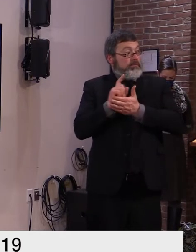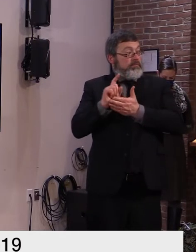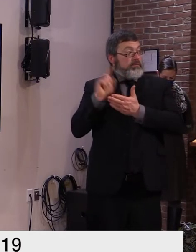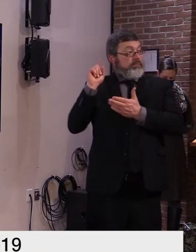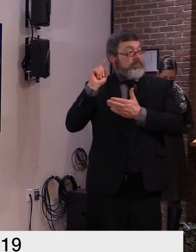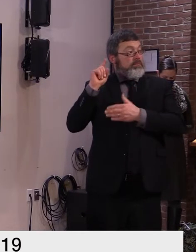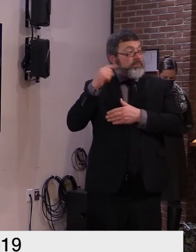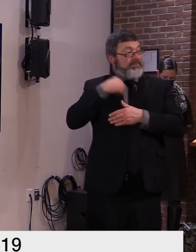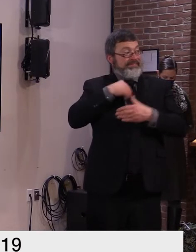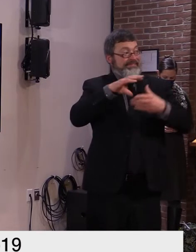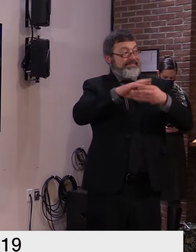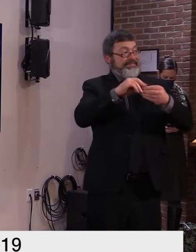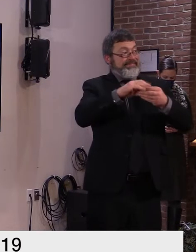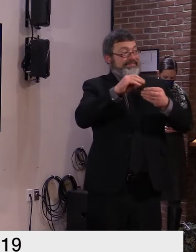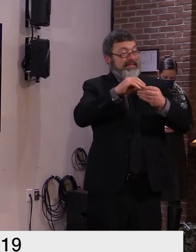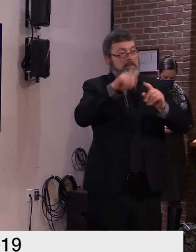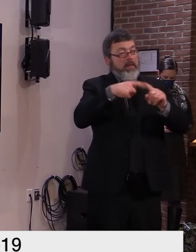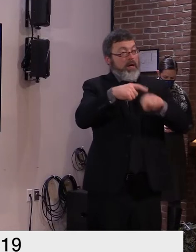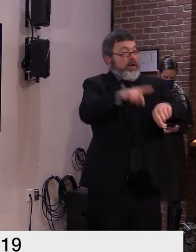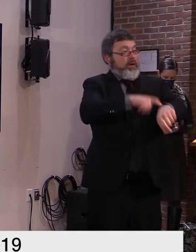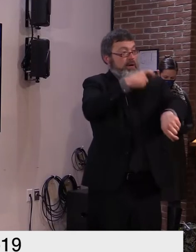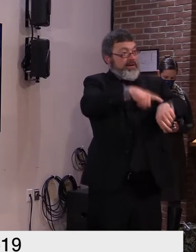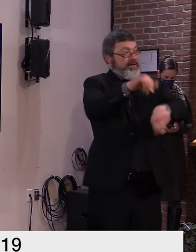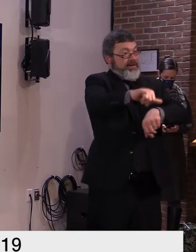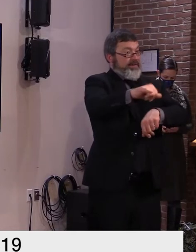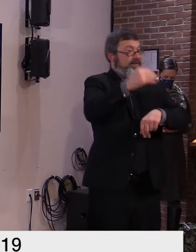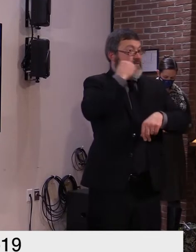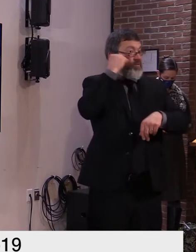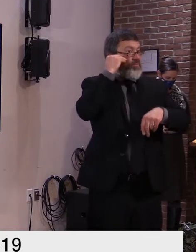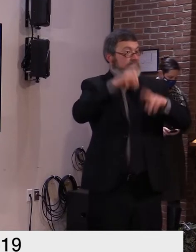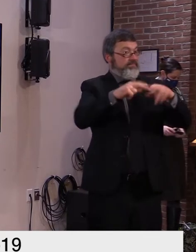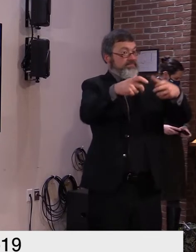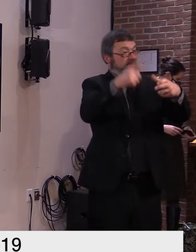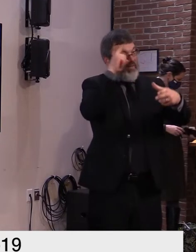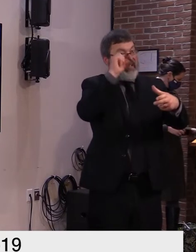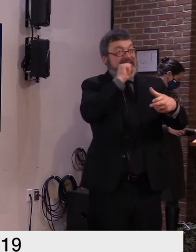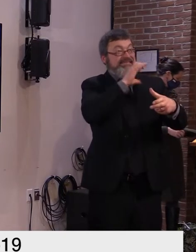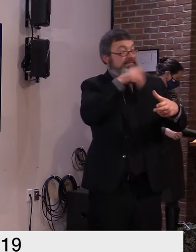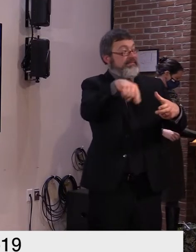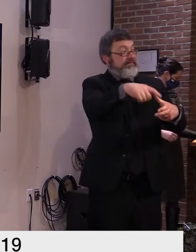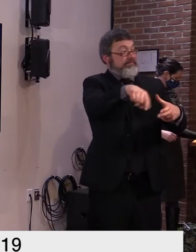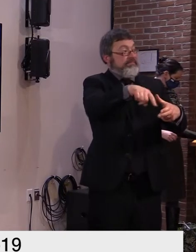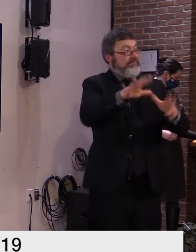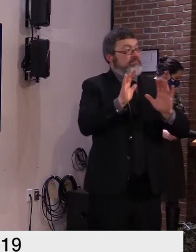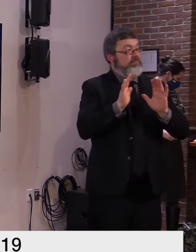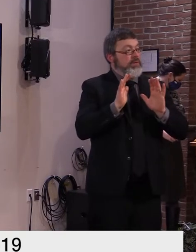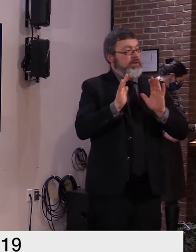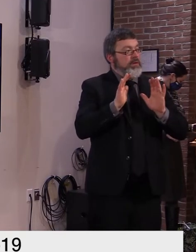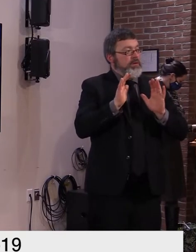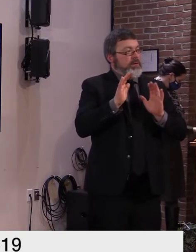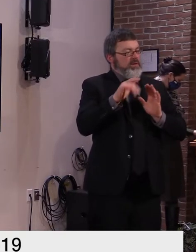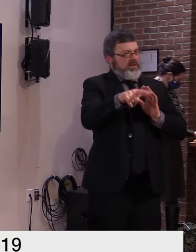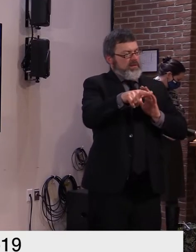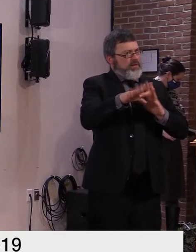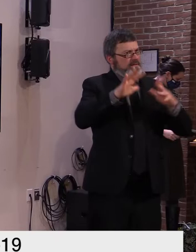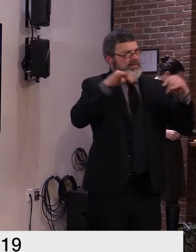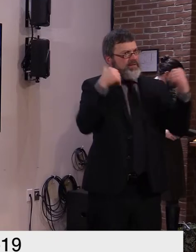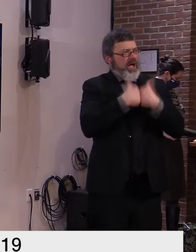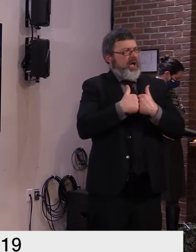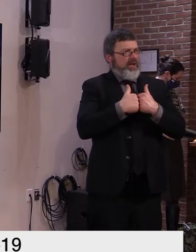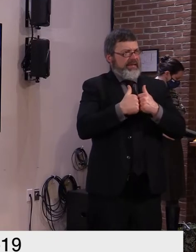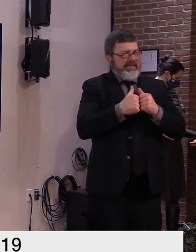nursing facilities where the most vulnerable vermonters may reside are challenged by outbreaks in their facilities